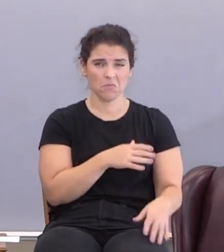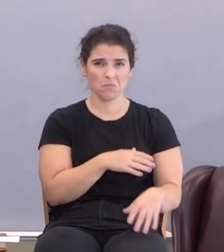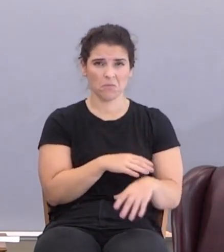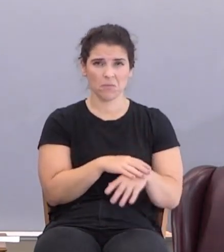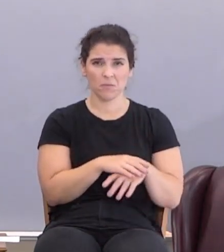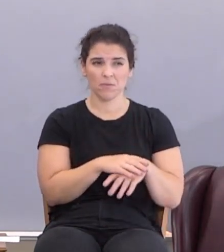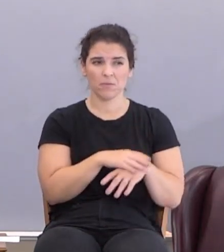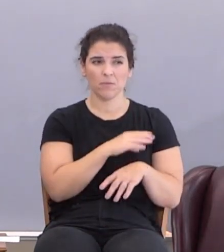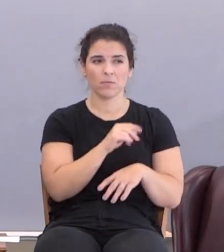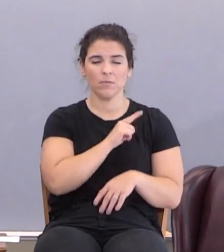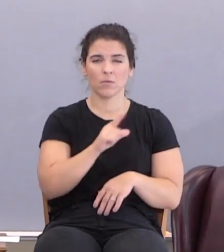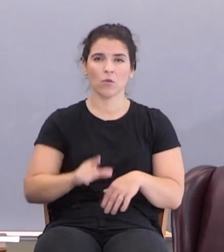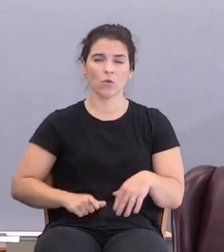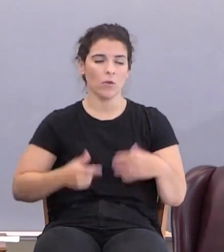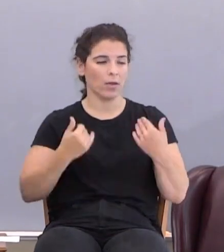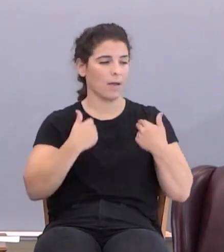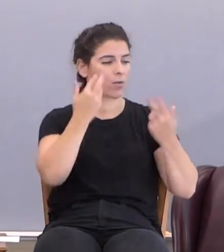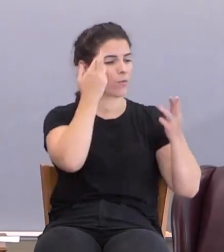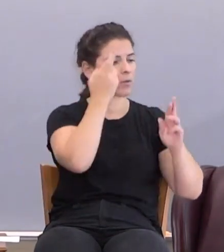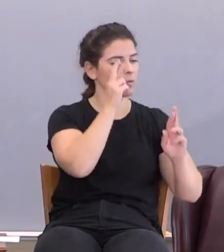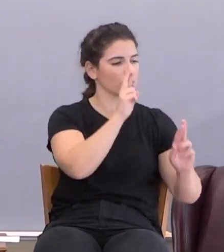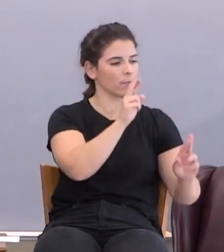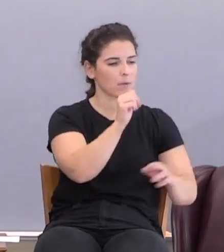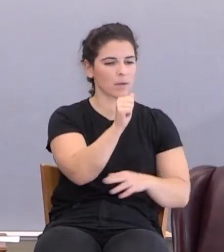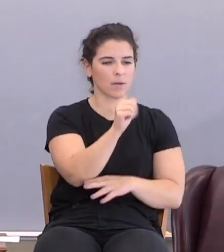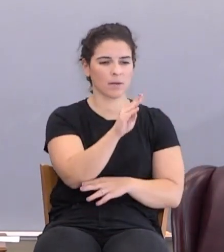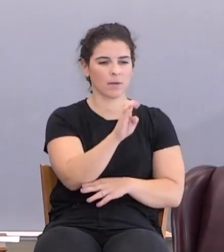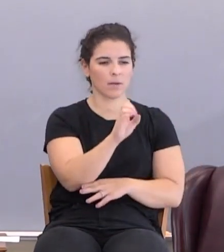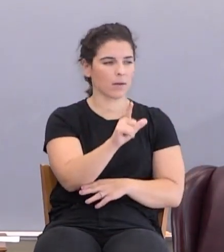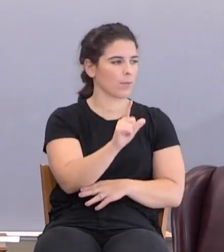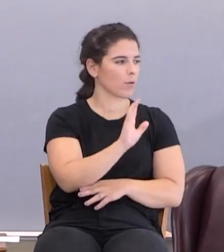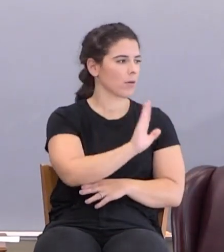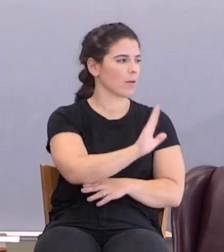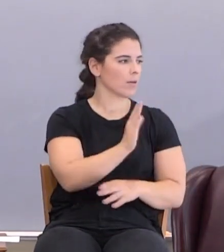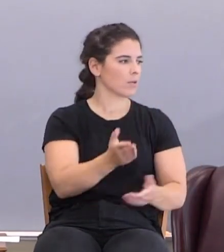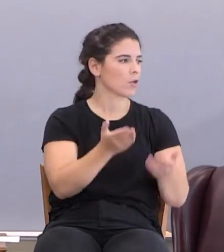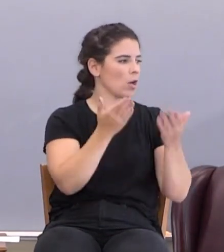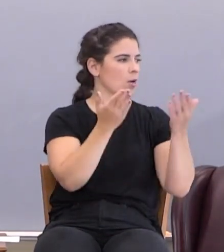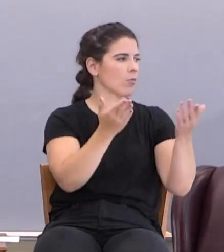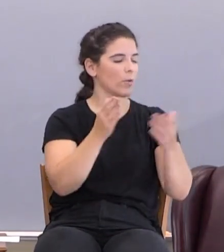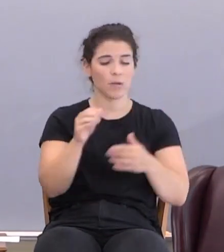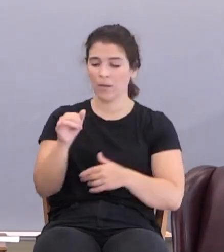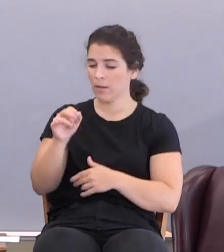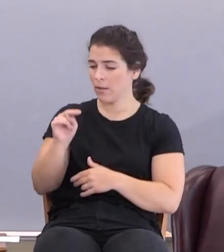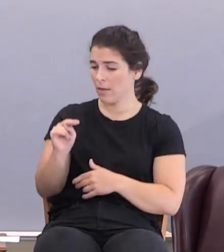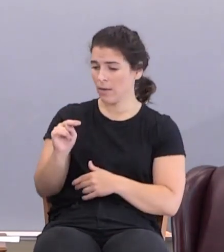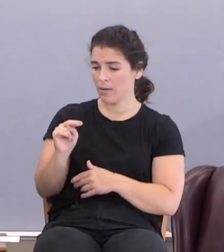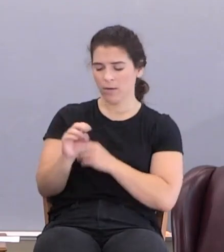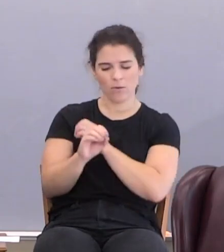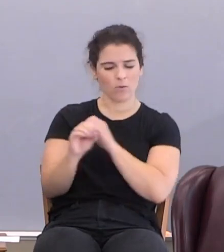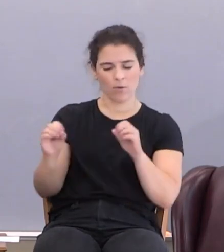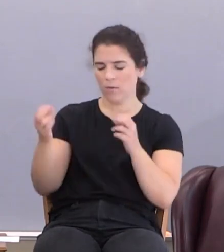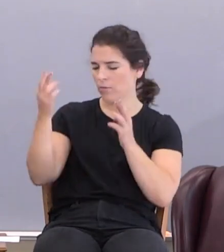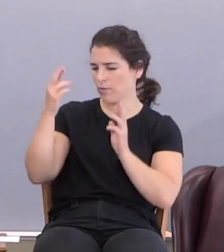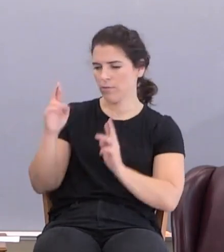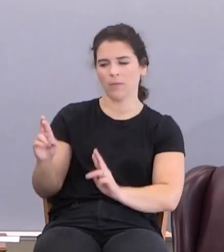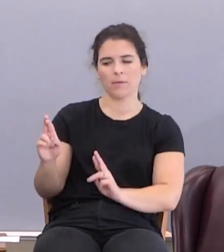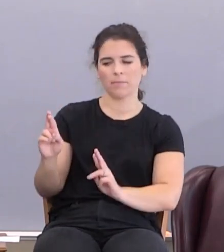And the Lord had respect unto Abel in his offering. But unto Cain and his offering, he had not respect.